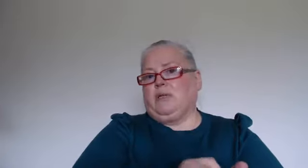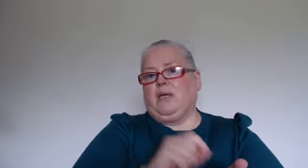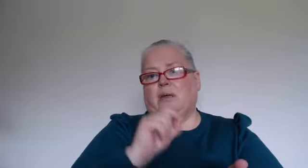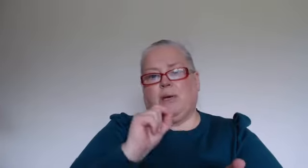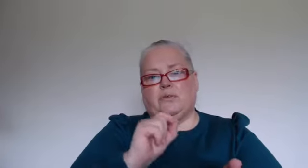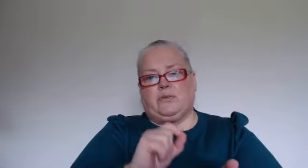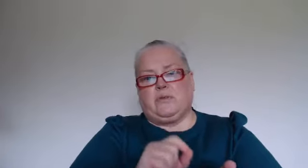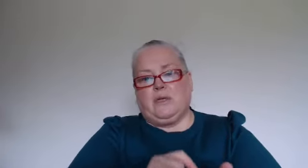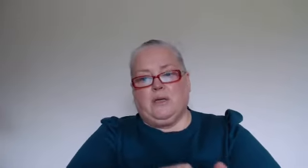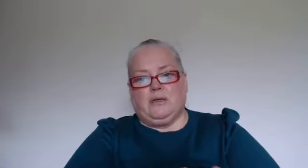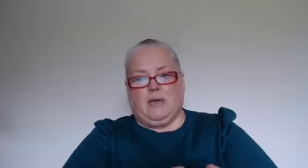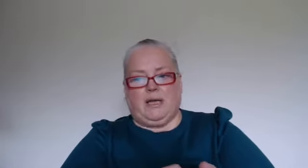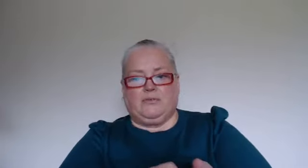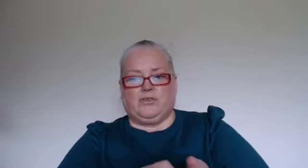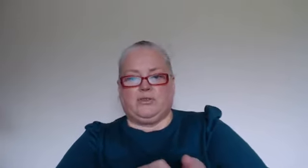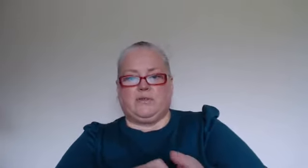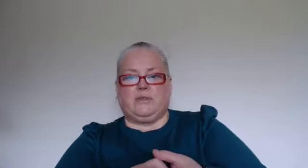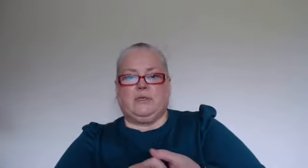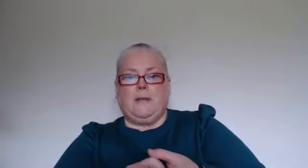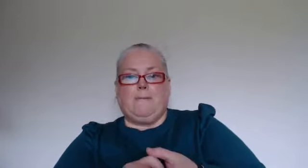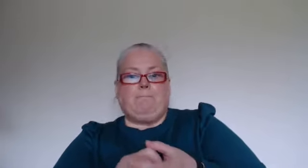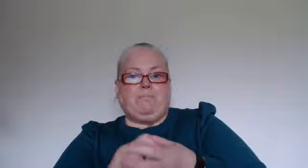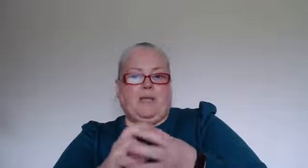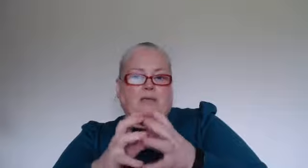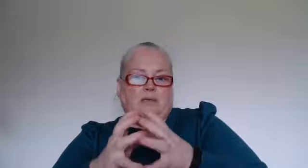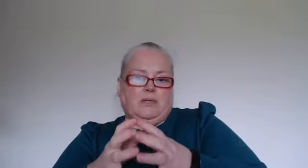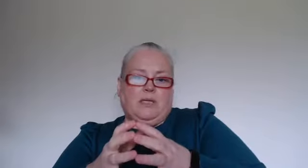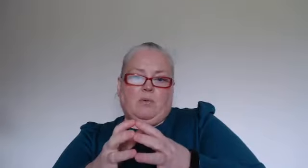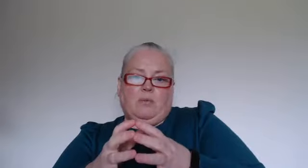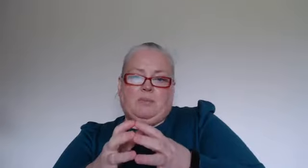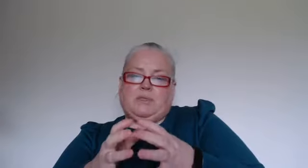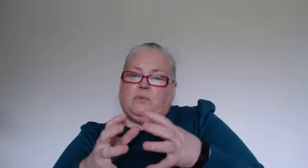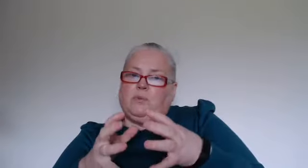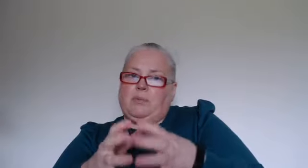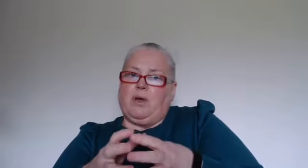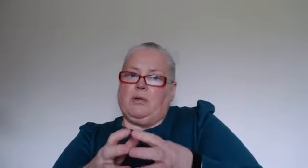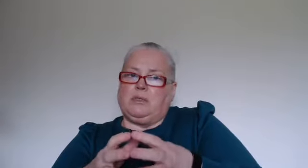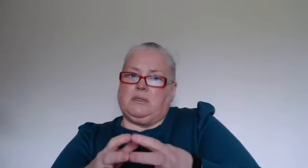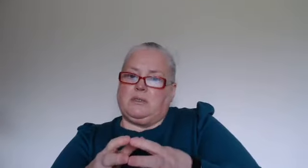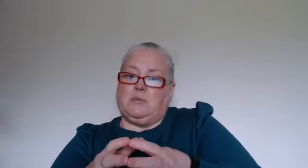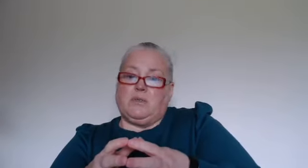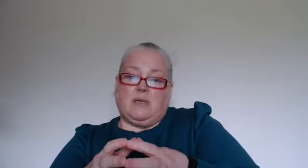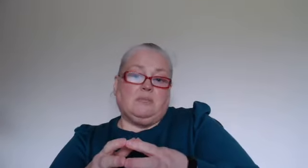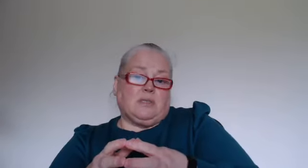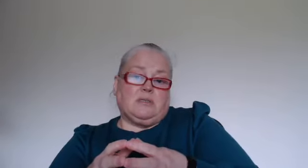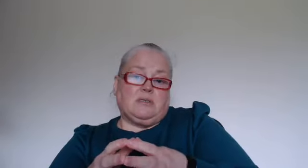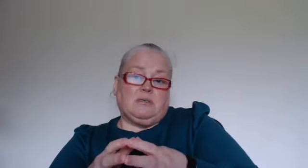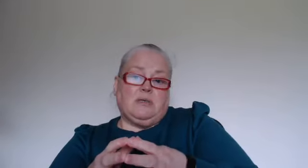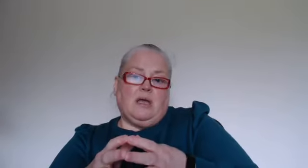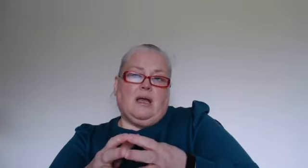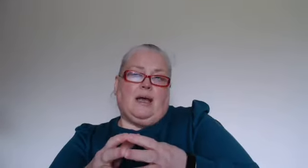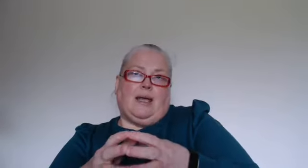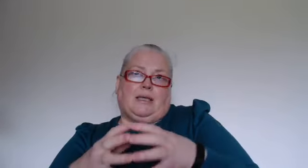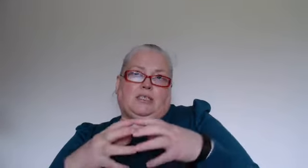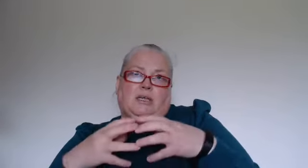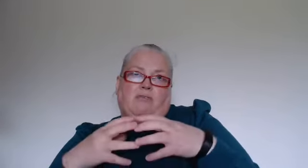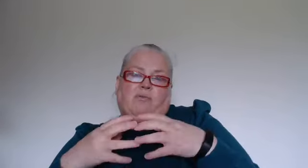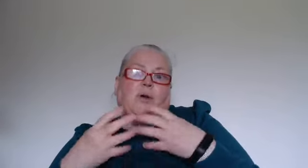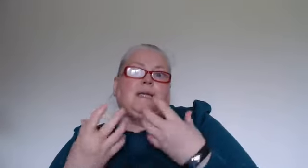thinking patterns, your lack of trust? The other thing we might be doing we might be holding on to some resentments and actually avoiding